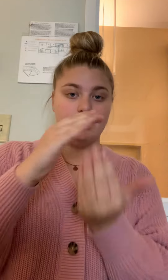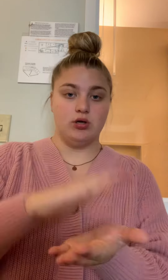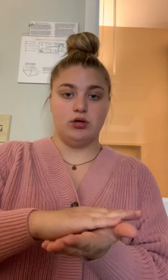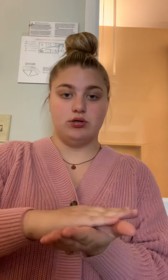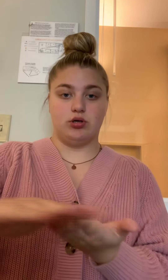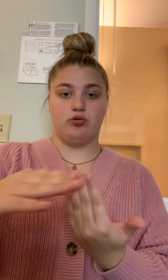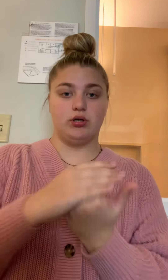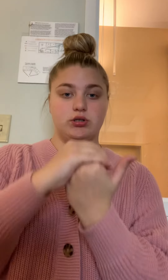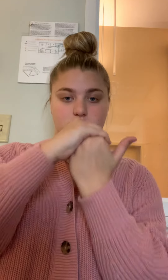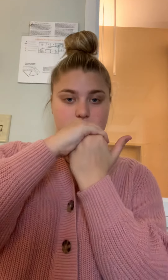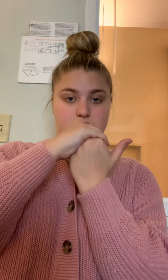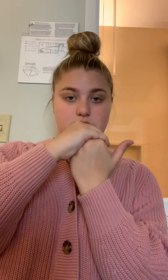So grilled cheese.